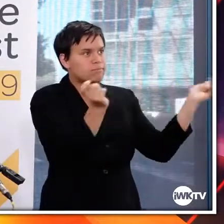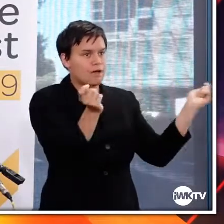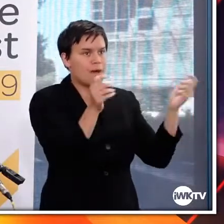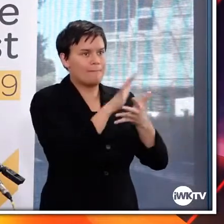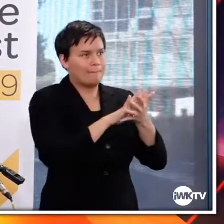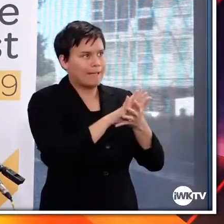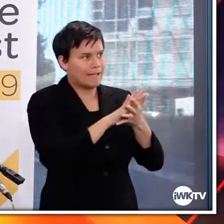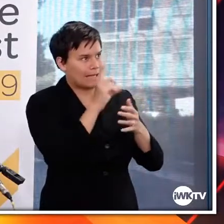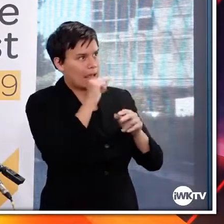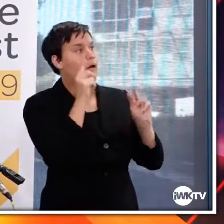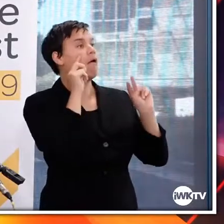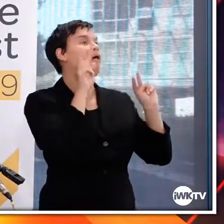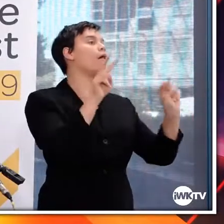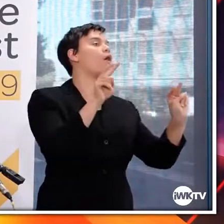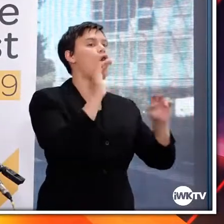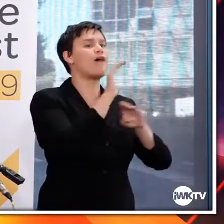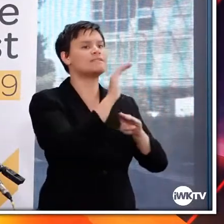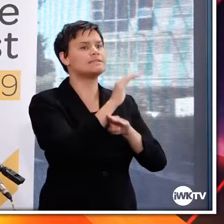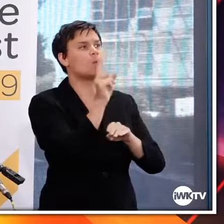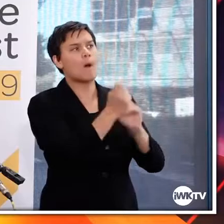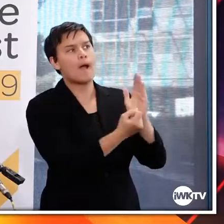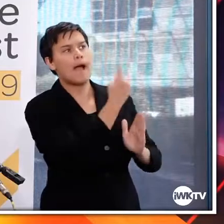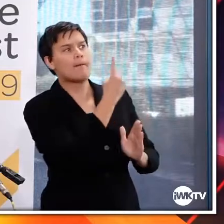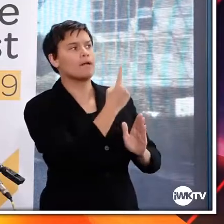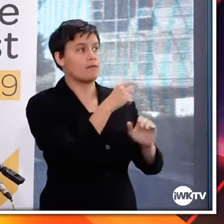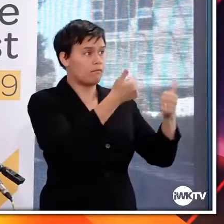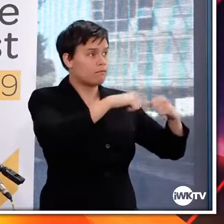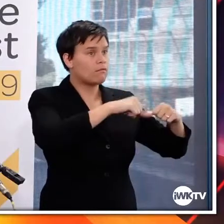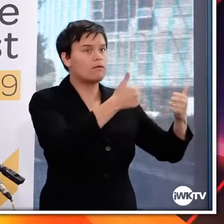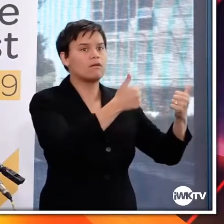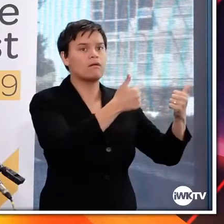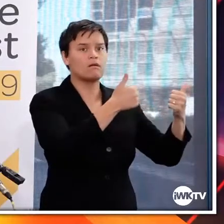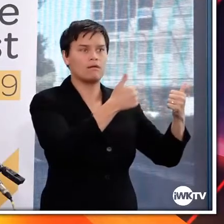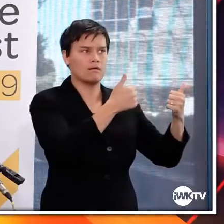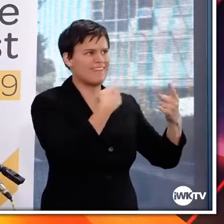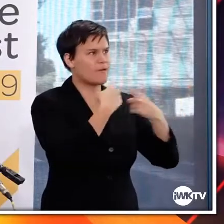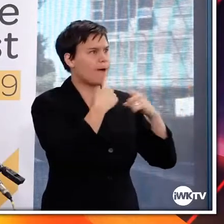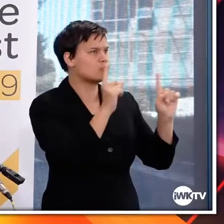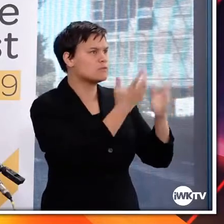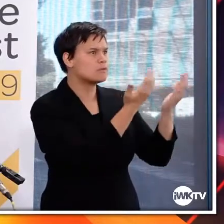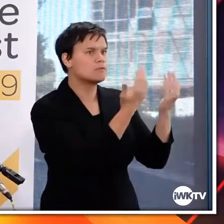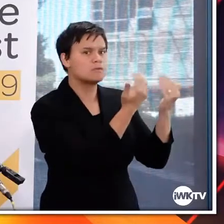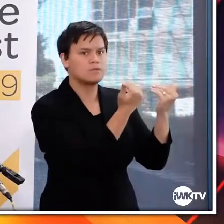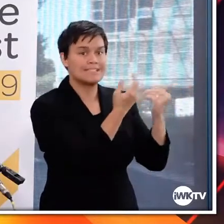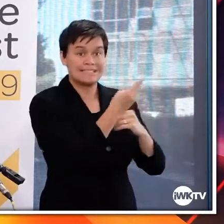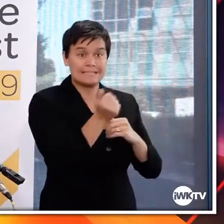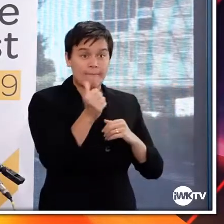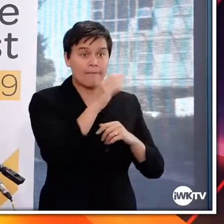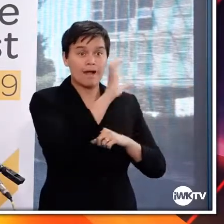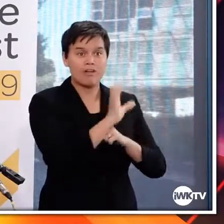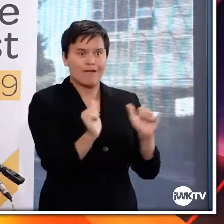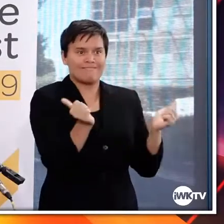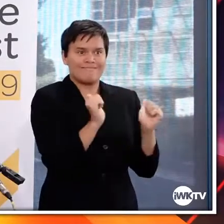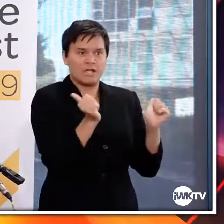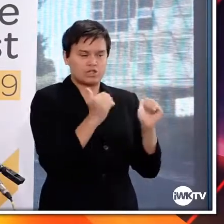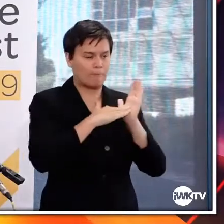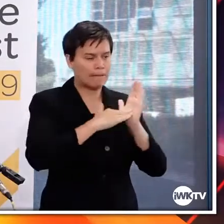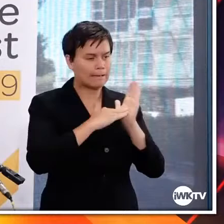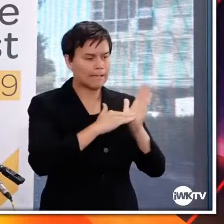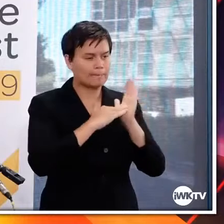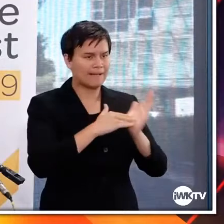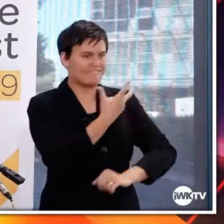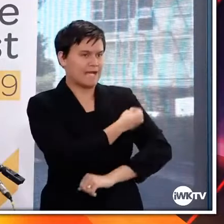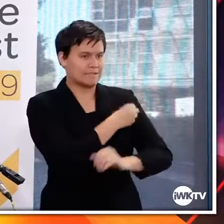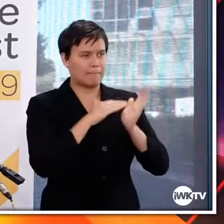our regulatory partners overseas from countries that have administered millions of doses of their vaccine. We then